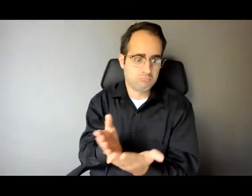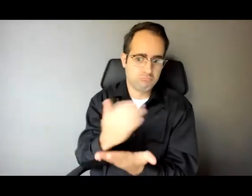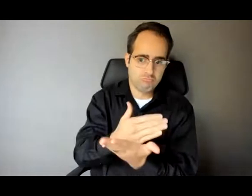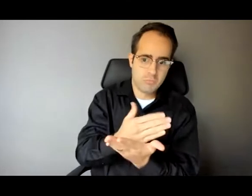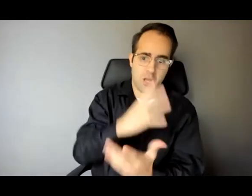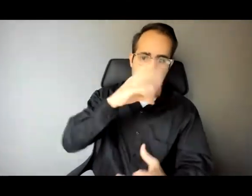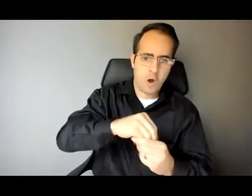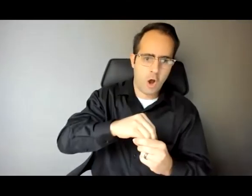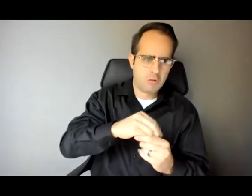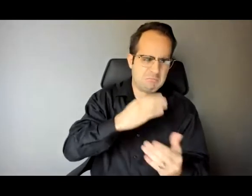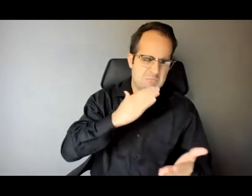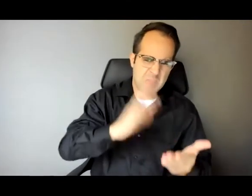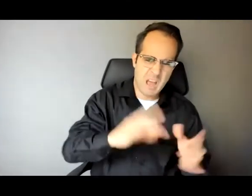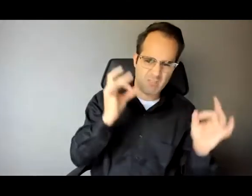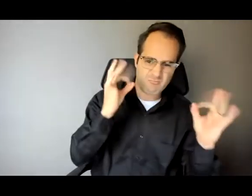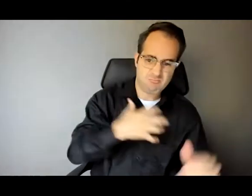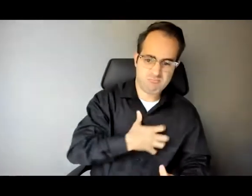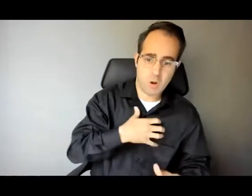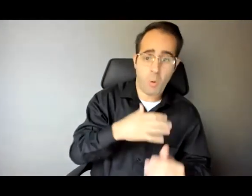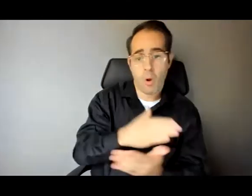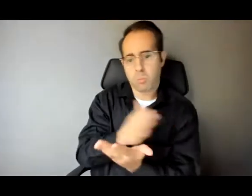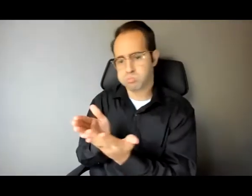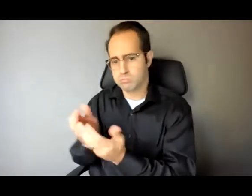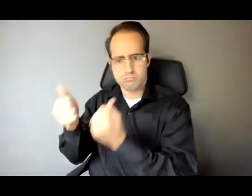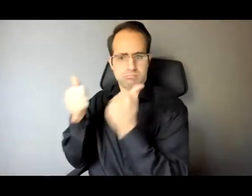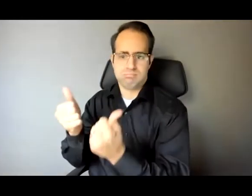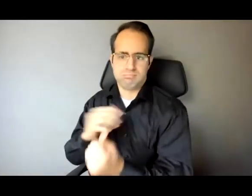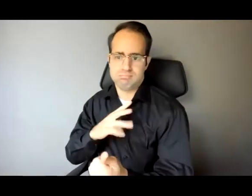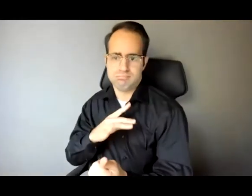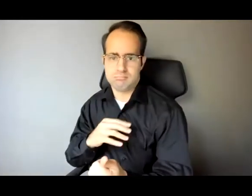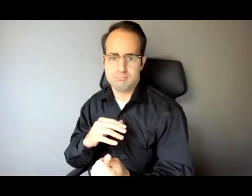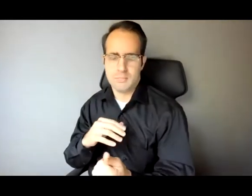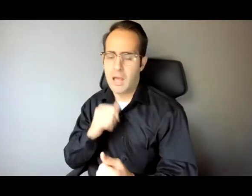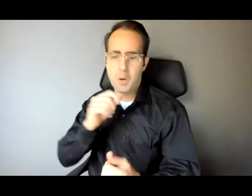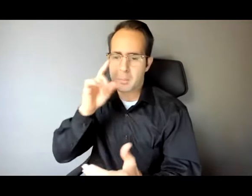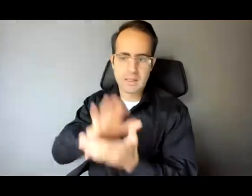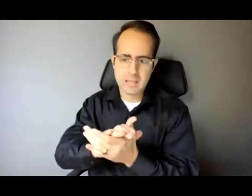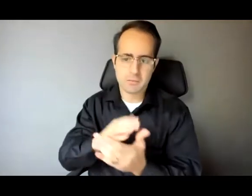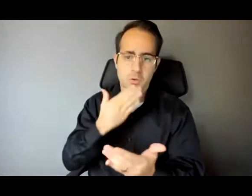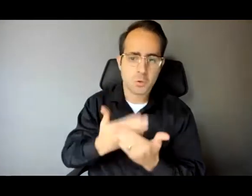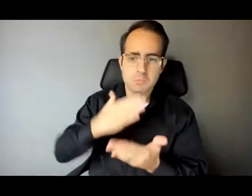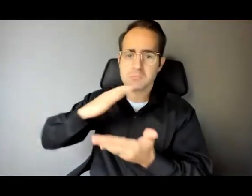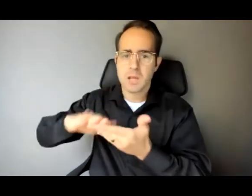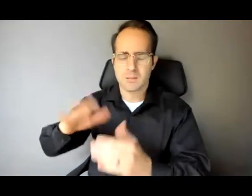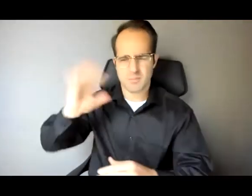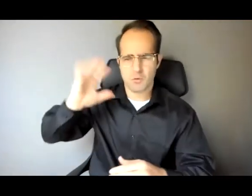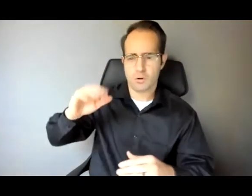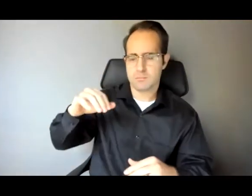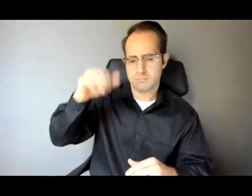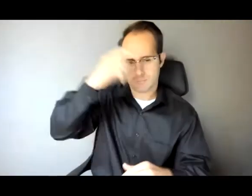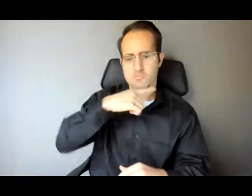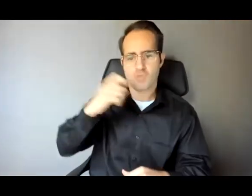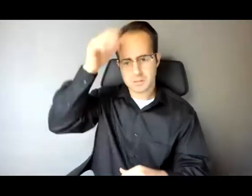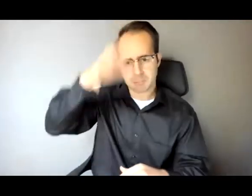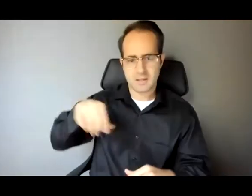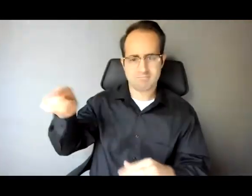good people and bad people. As the Russian dissident Alexander Solzhenitsyn once said, the line